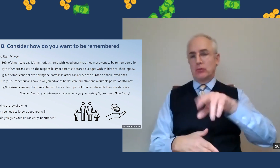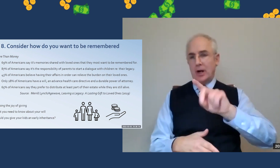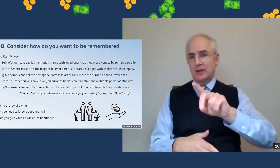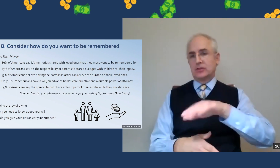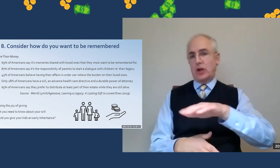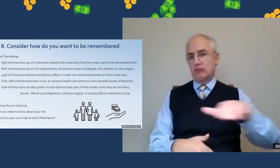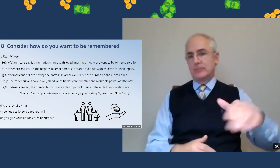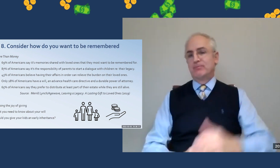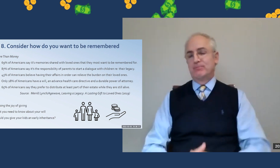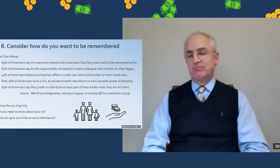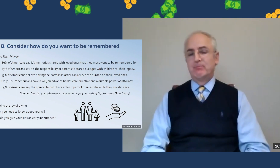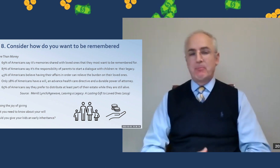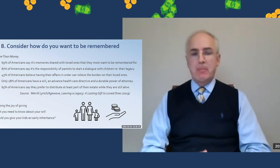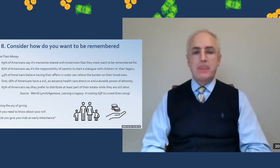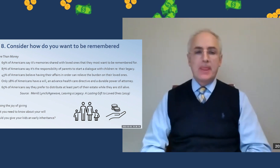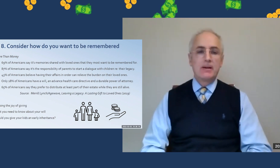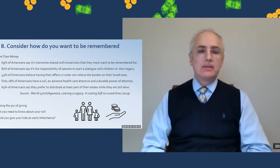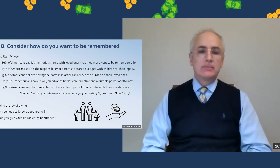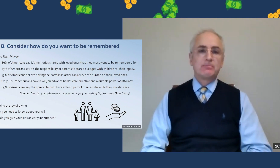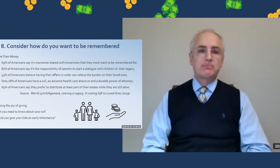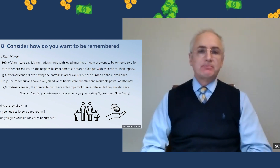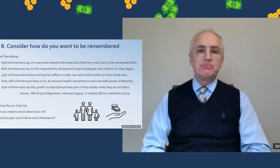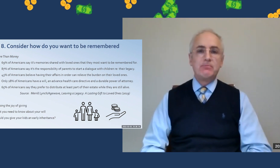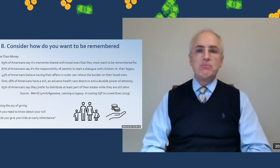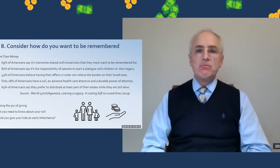funds for grandchildren is another big thing we see.